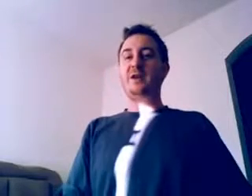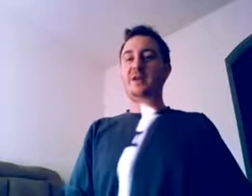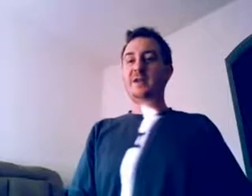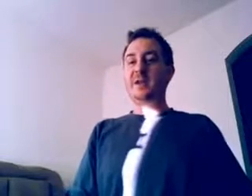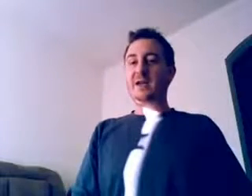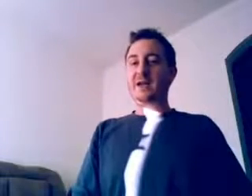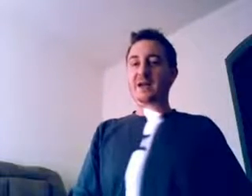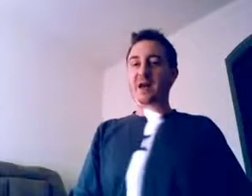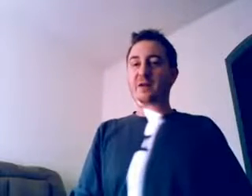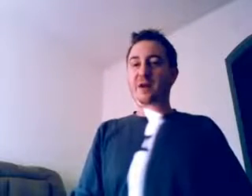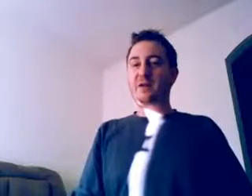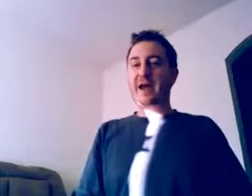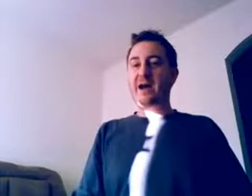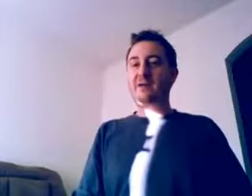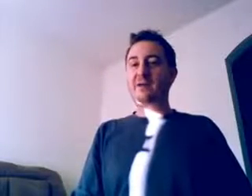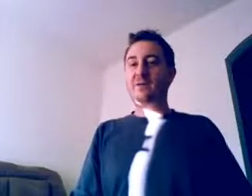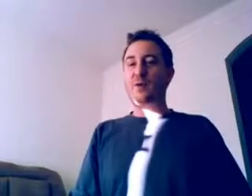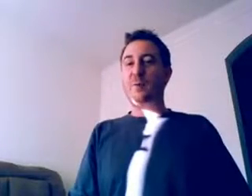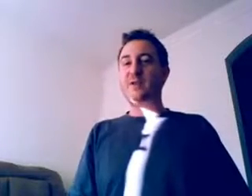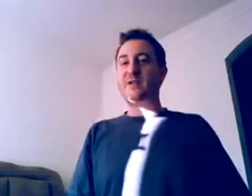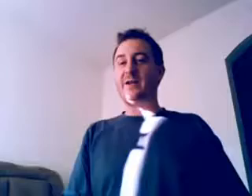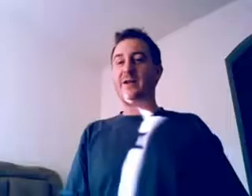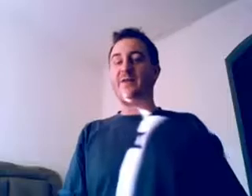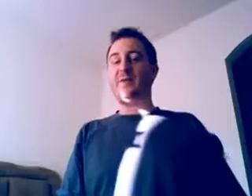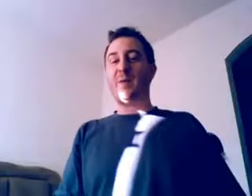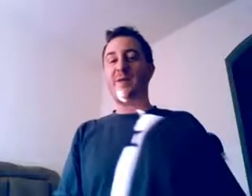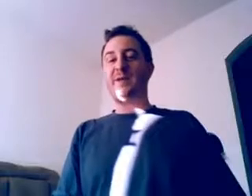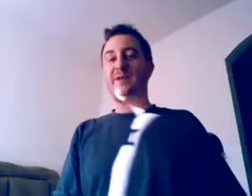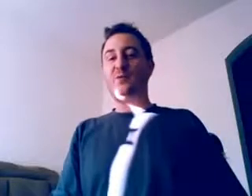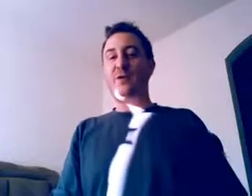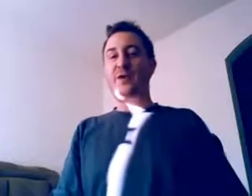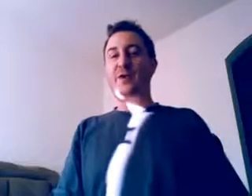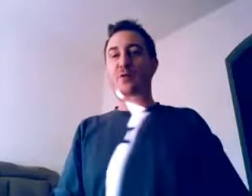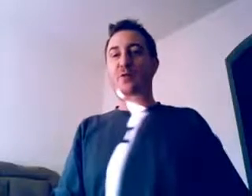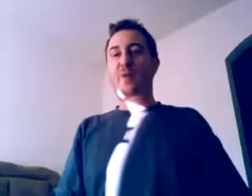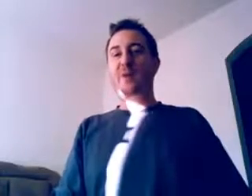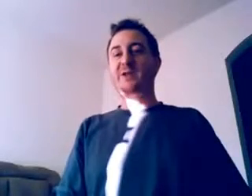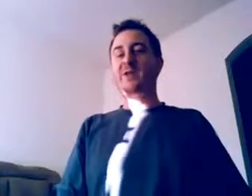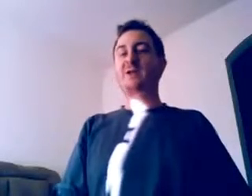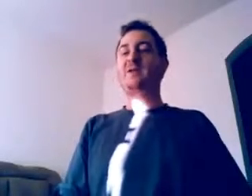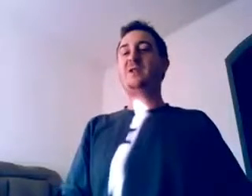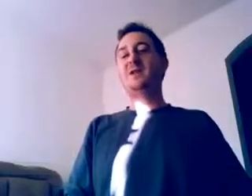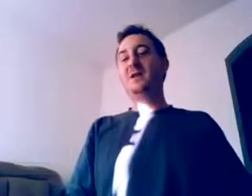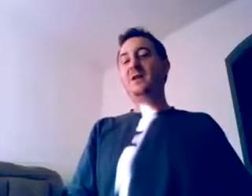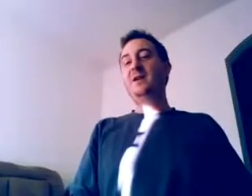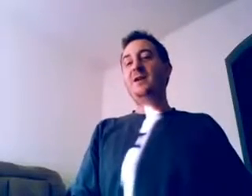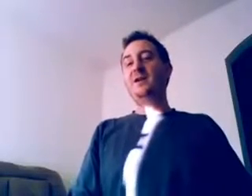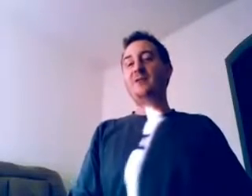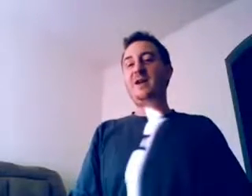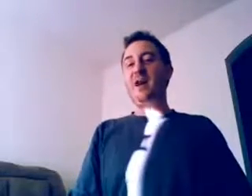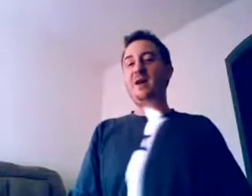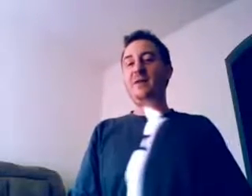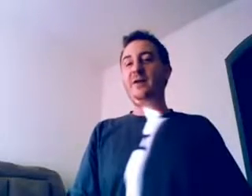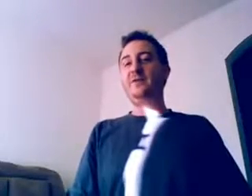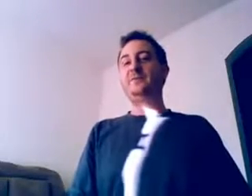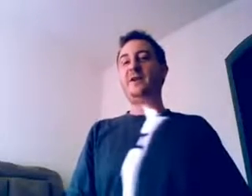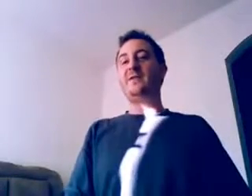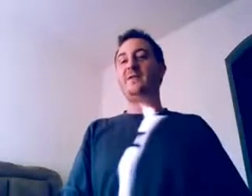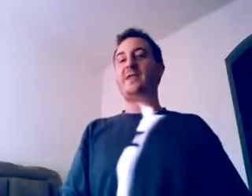He's a Colorado House of Representatives member. He's one of the representatives of Colorado in the